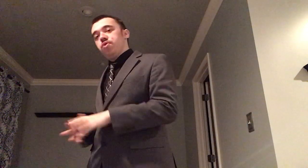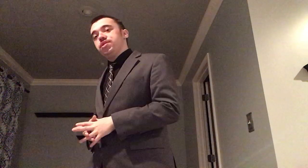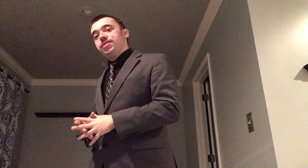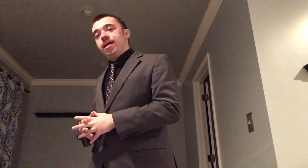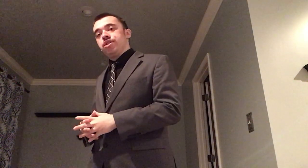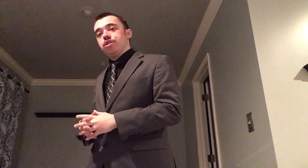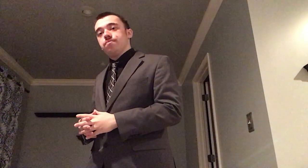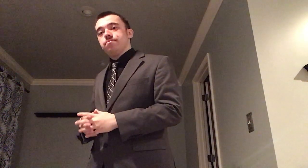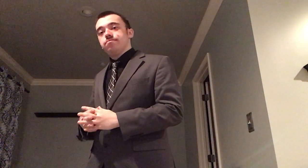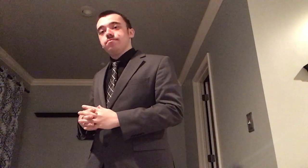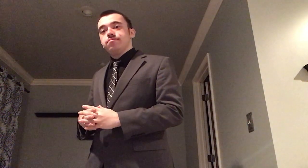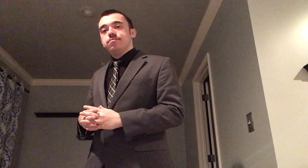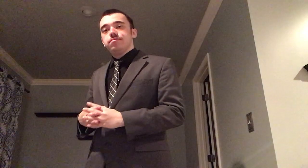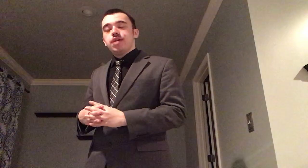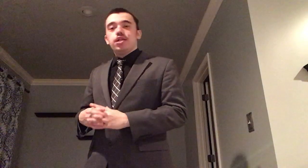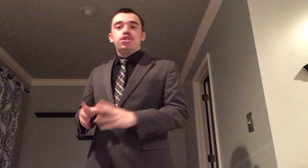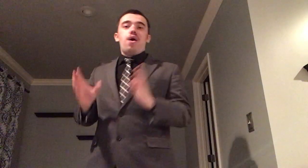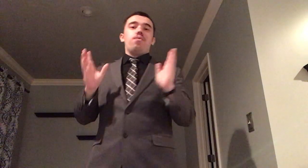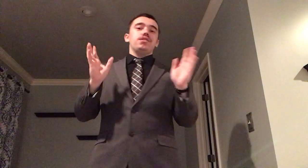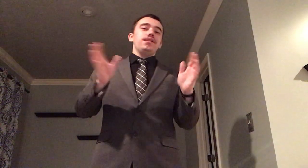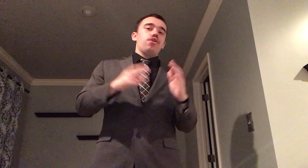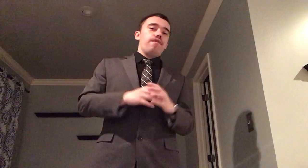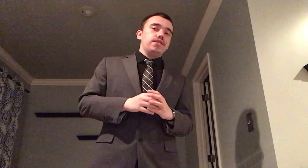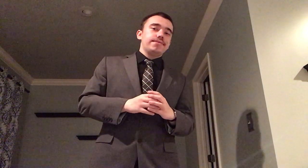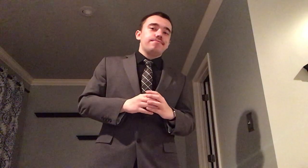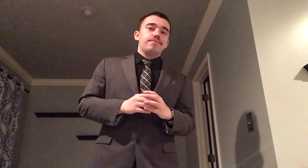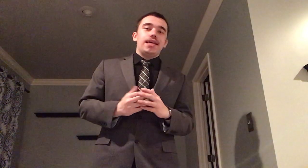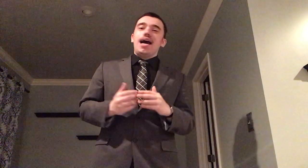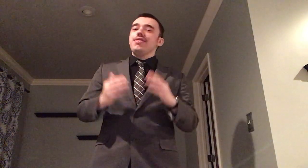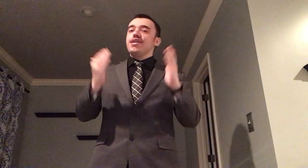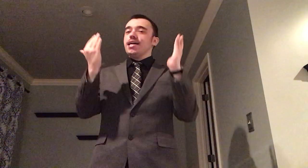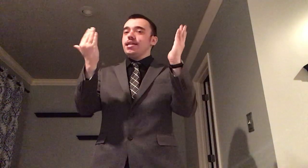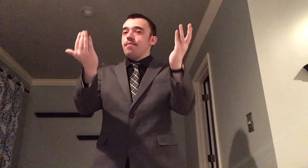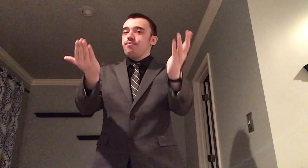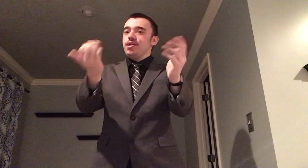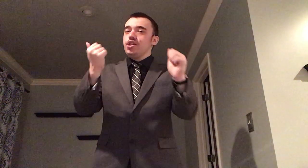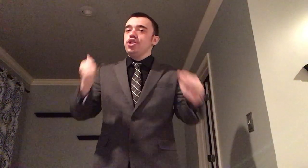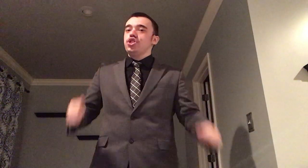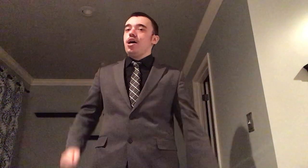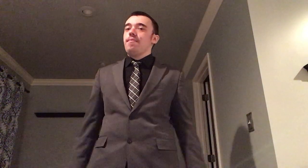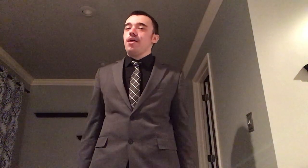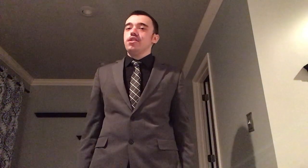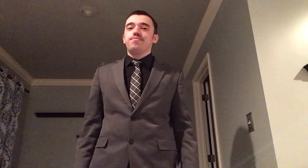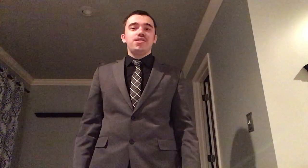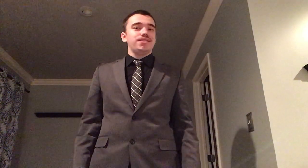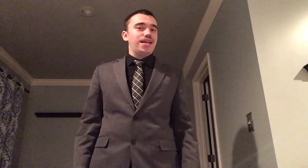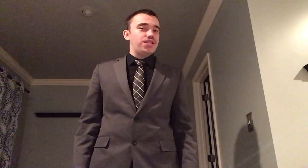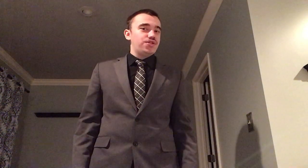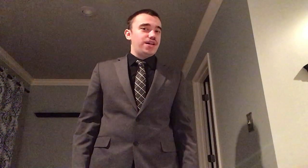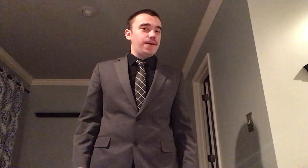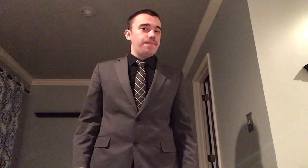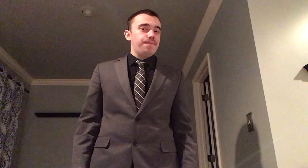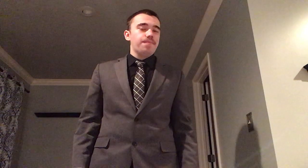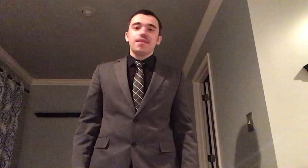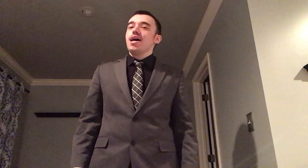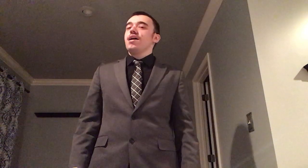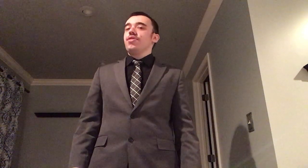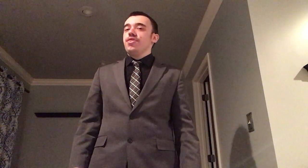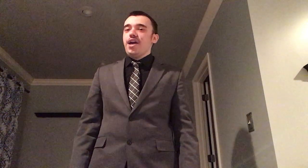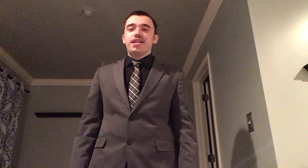presentation so I wasn't nervous and I think I did a pretty good job on this presentation today thank